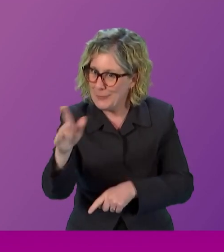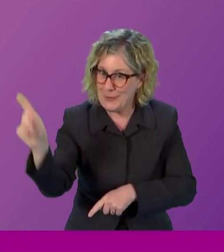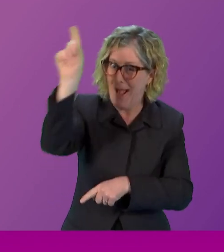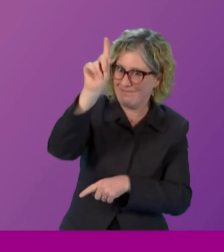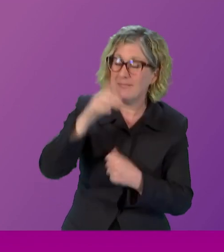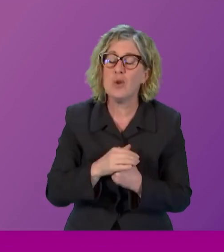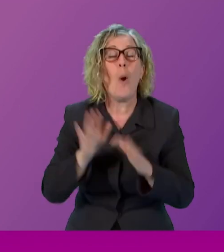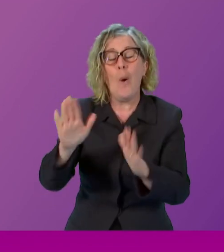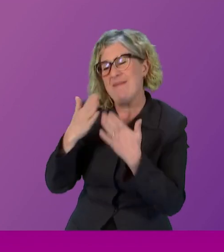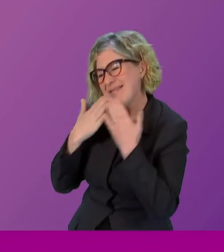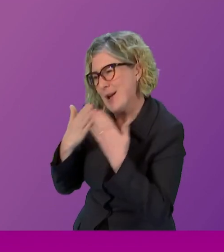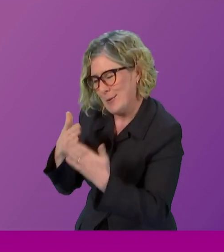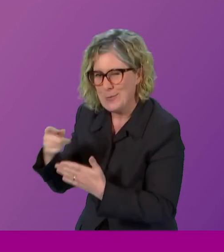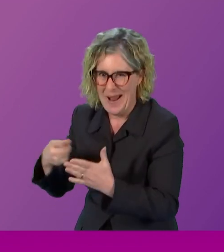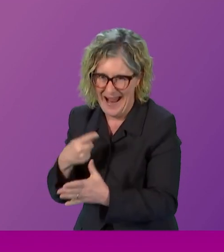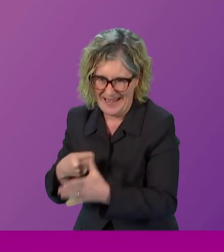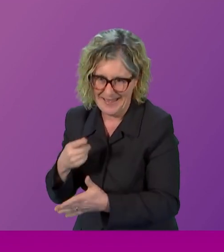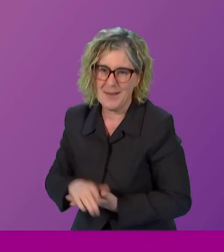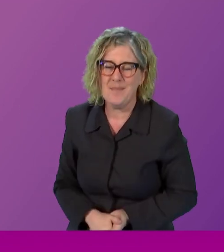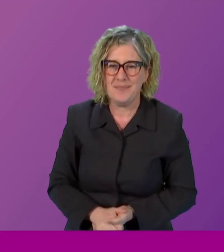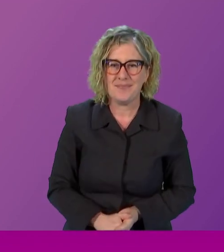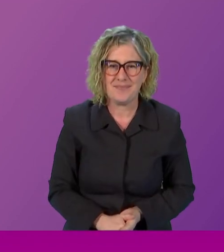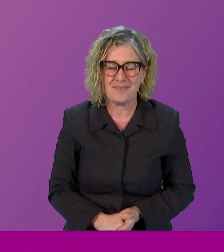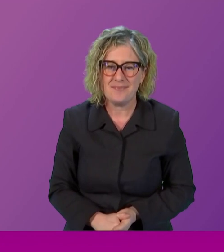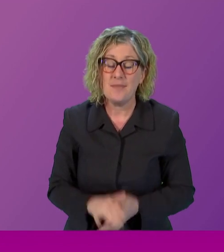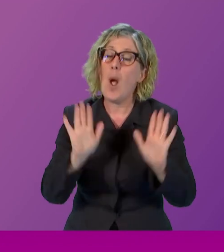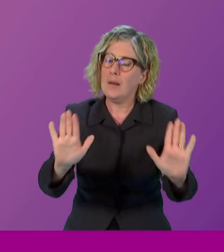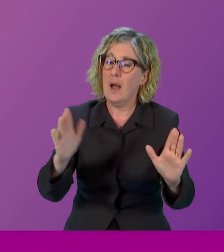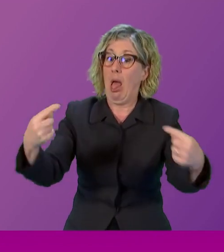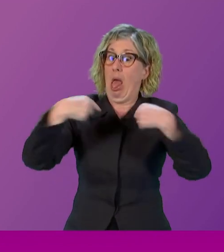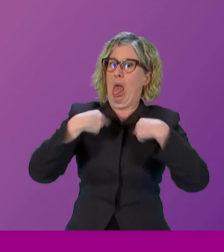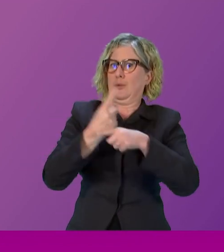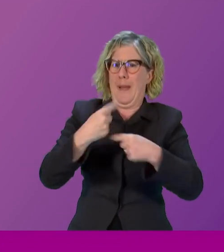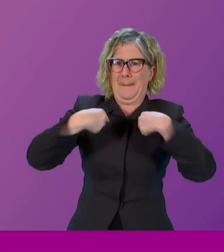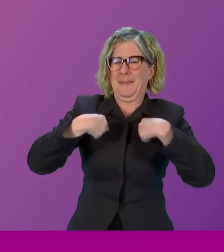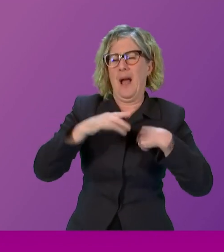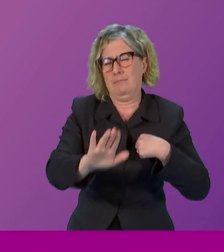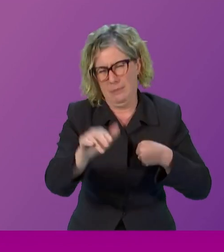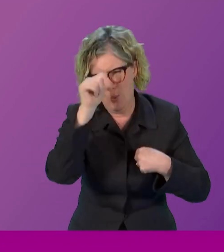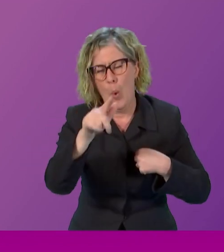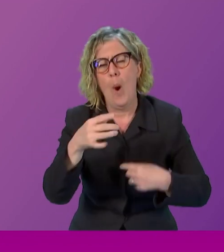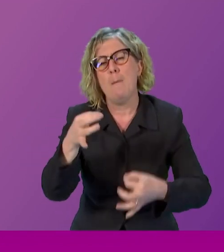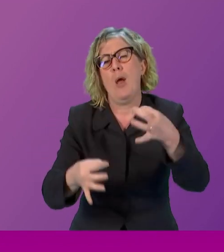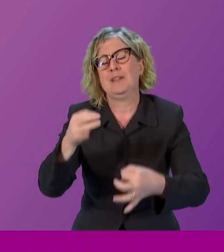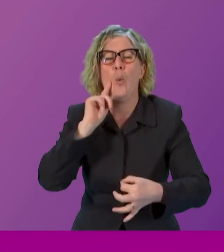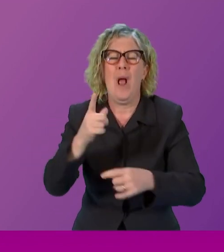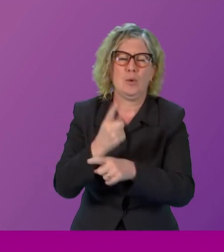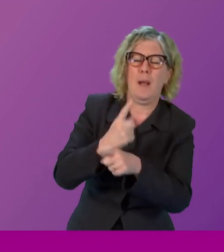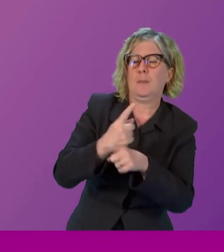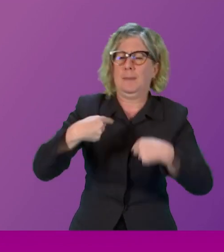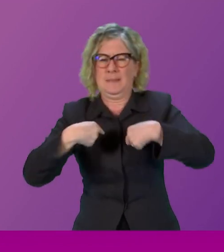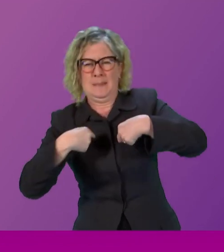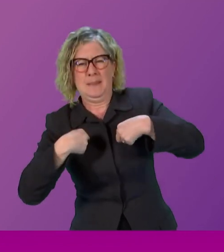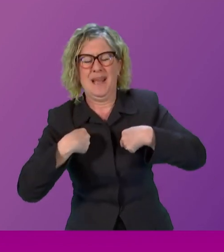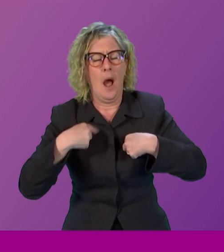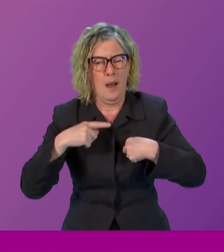back to what I'm actually here to talk about, which is not me. There is no truth in the rumour that politicians like talking about themselves all the time, at